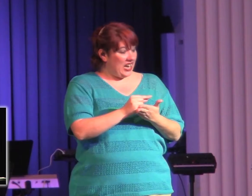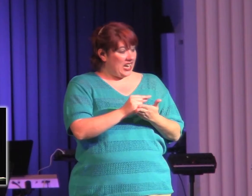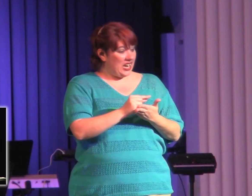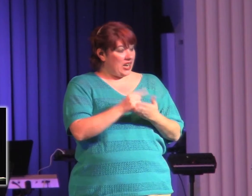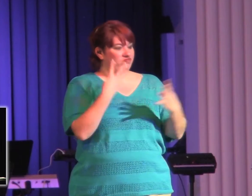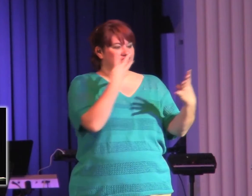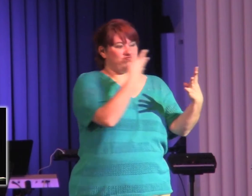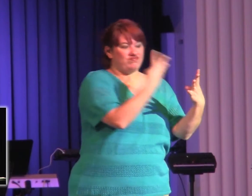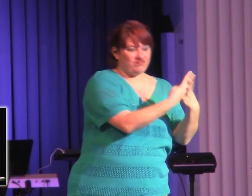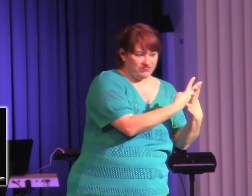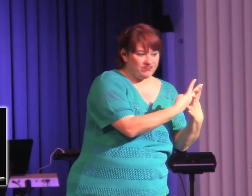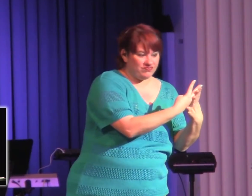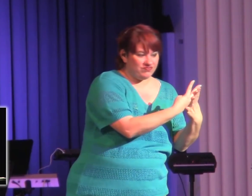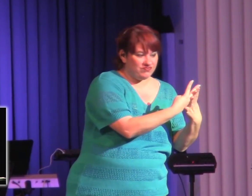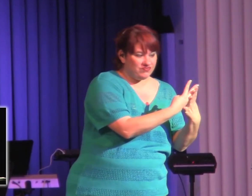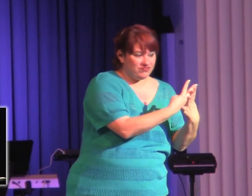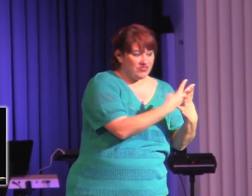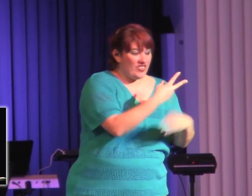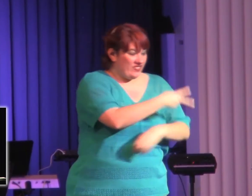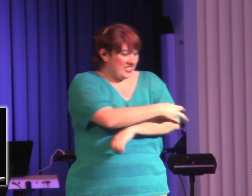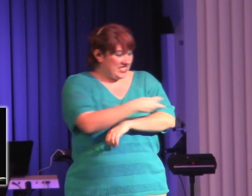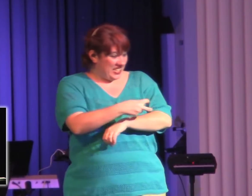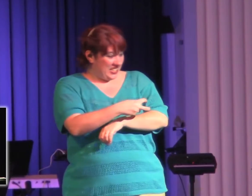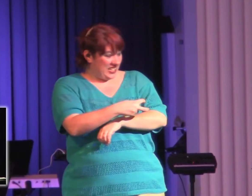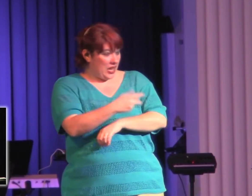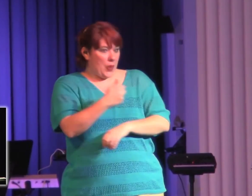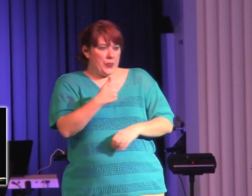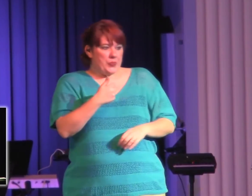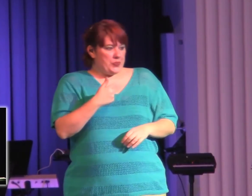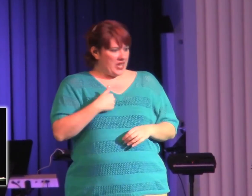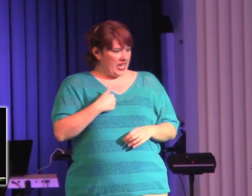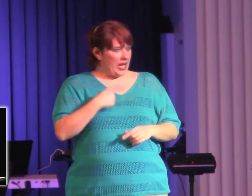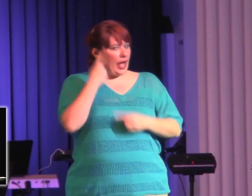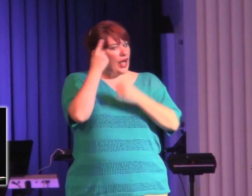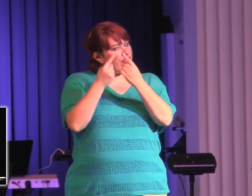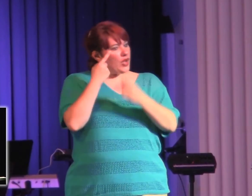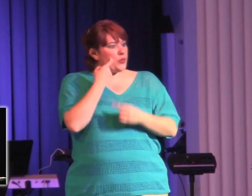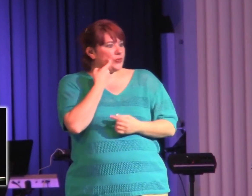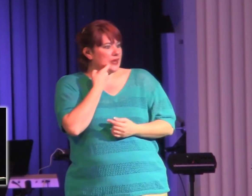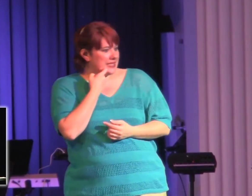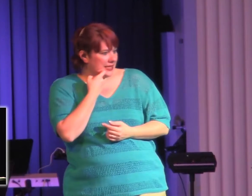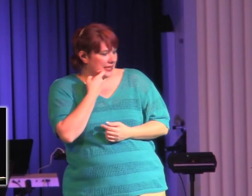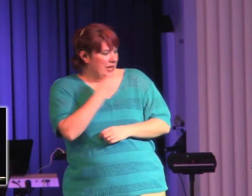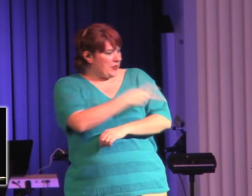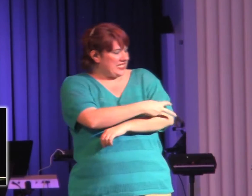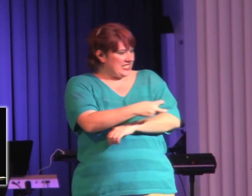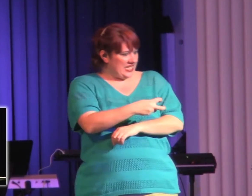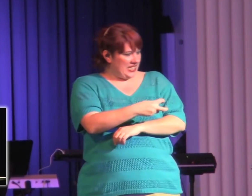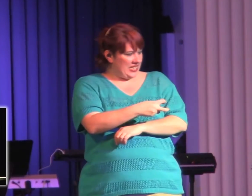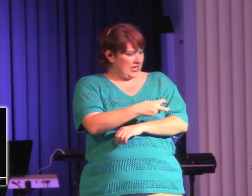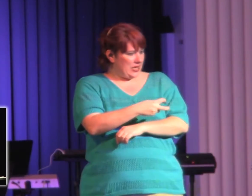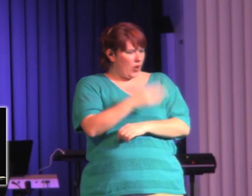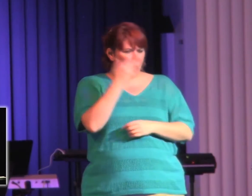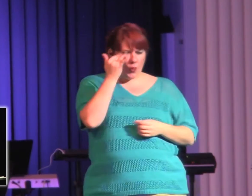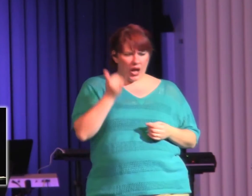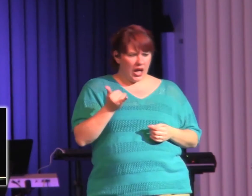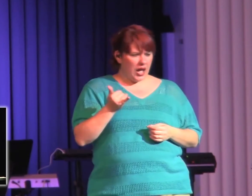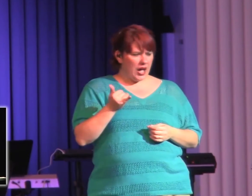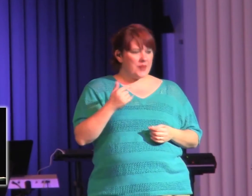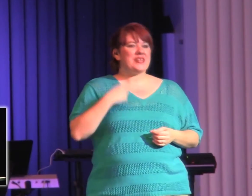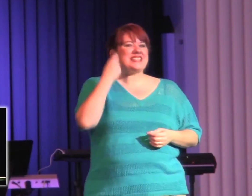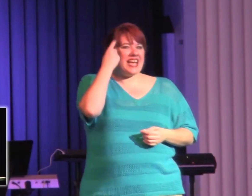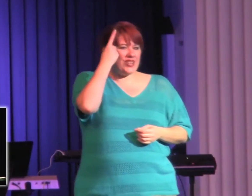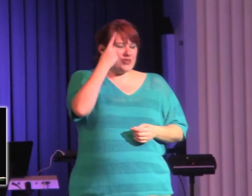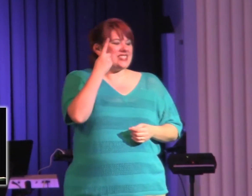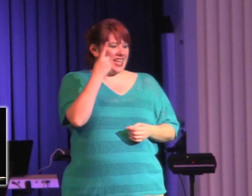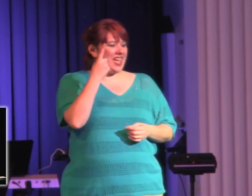recently. Now, here's the deal. I think about stealing because, one, I know what it's like to be impoverished, and I know what it's